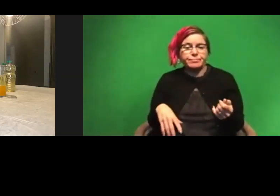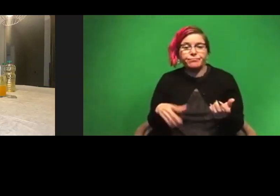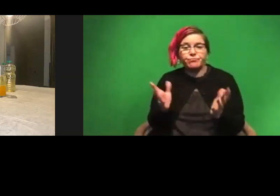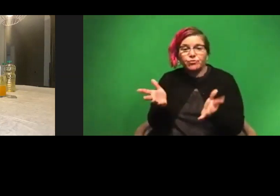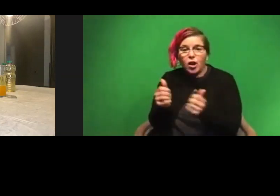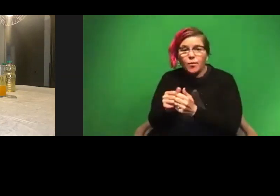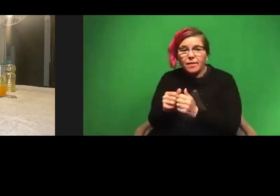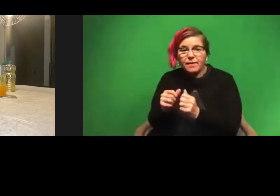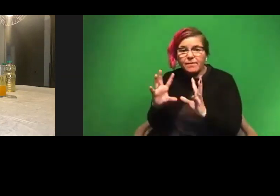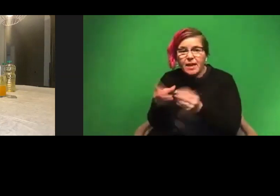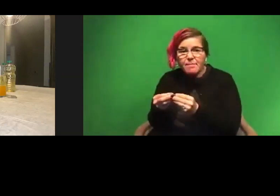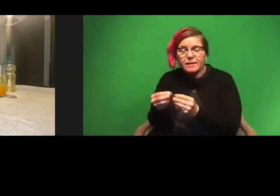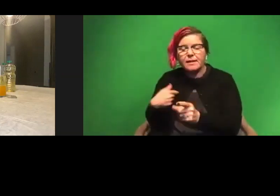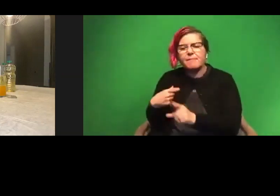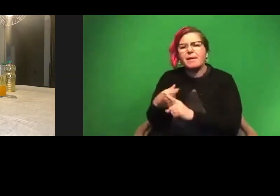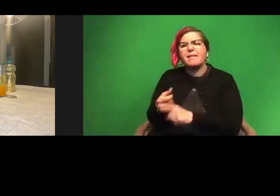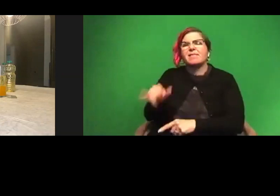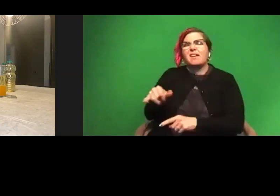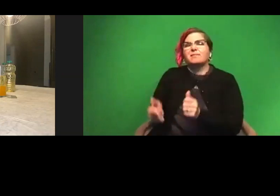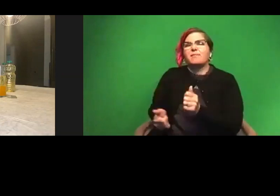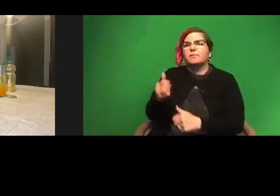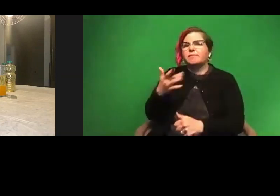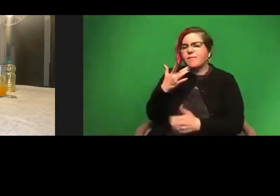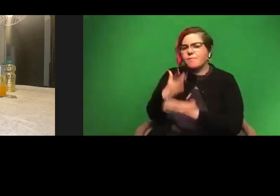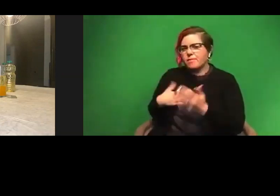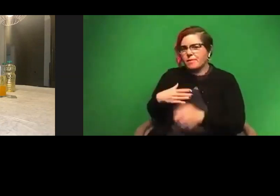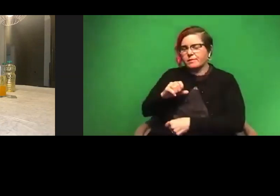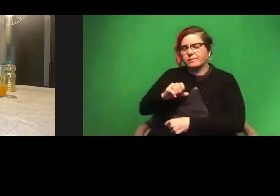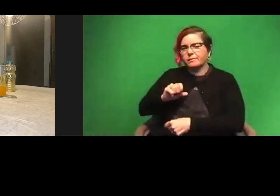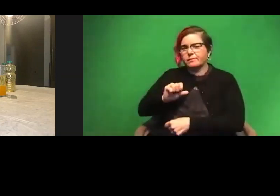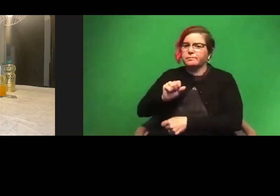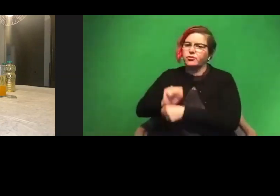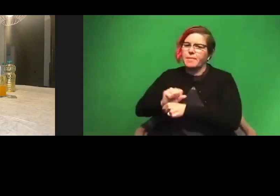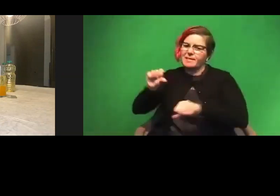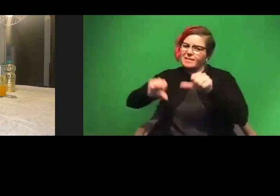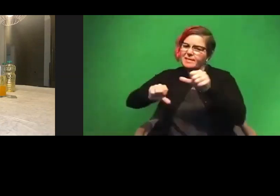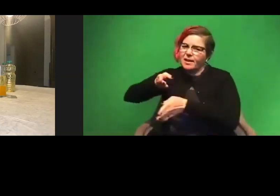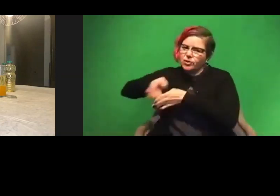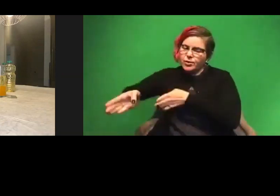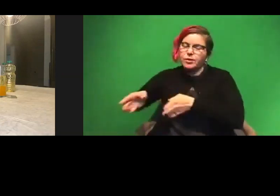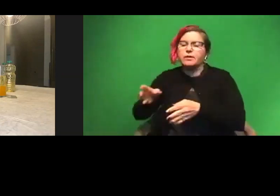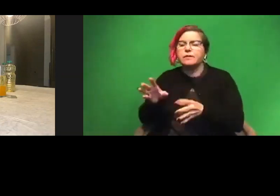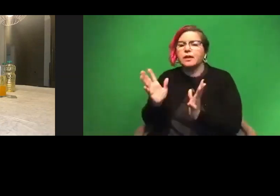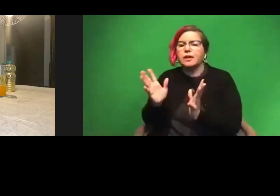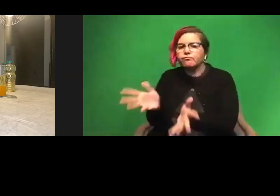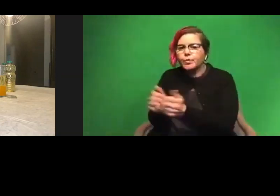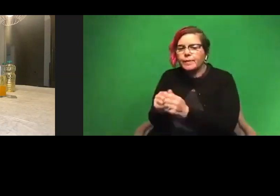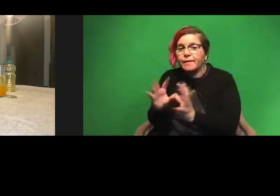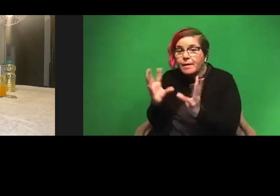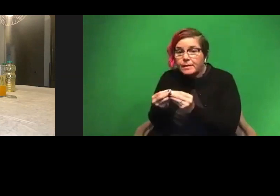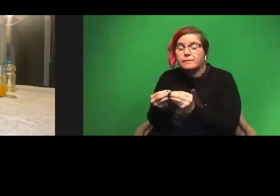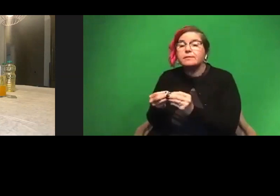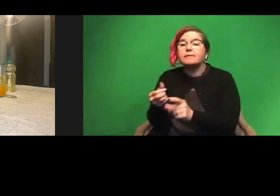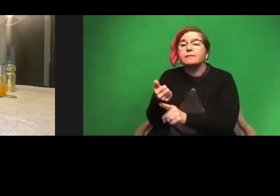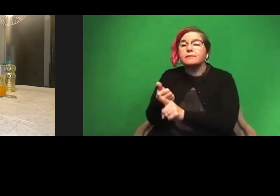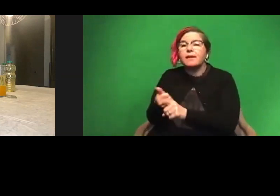families that I impact. That's probably the most favorite part of my, my scientific career, being able to talk to families that have the